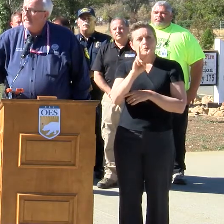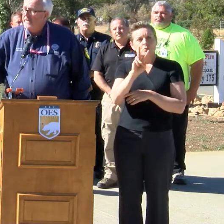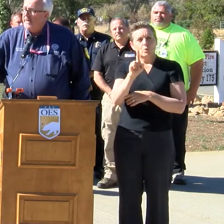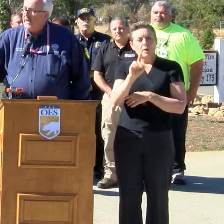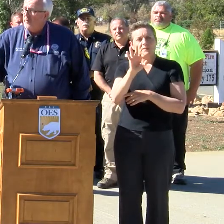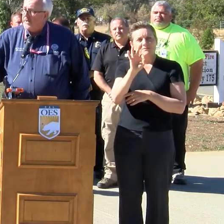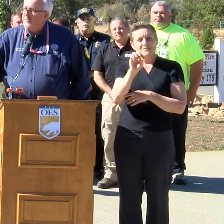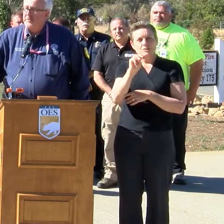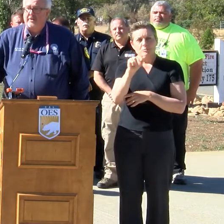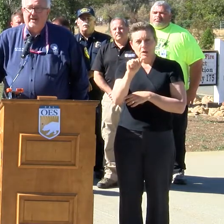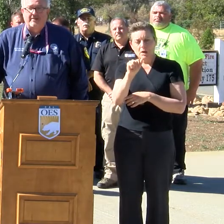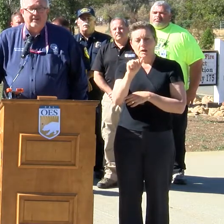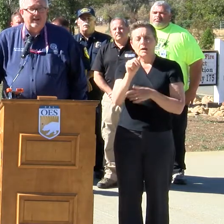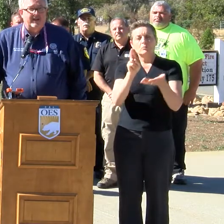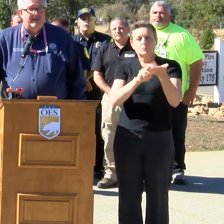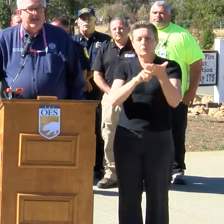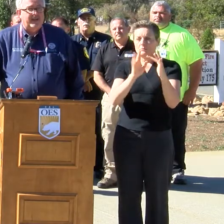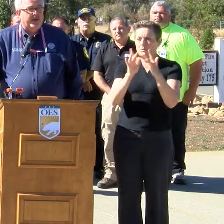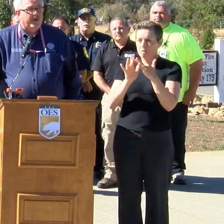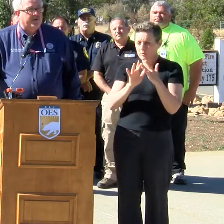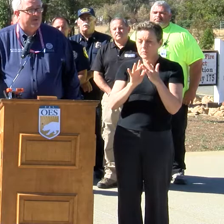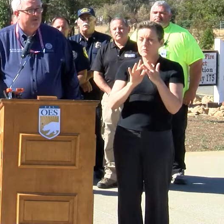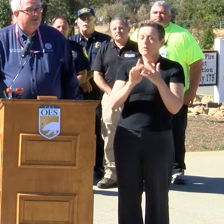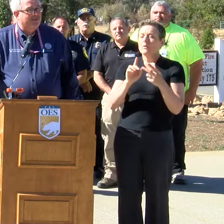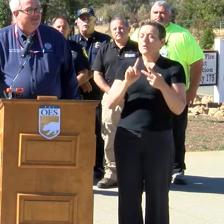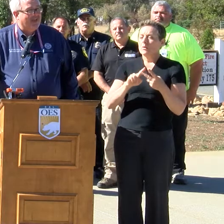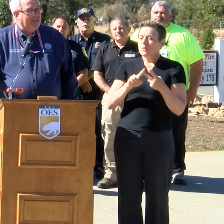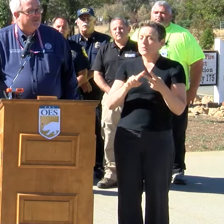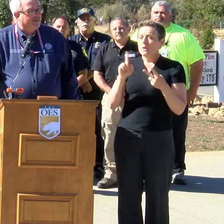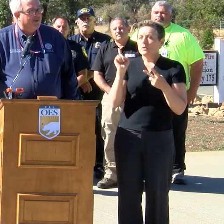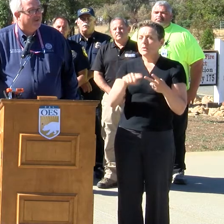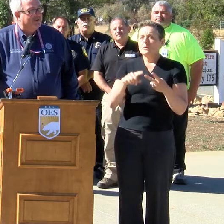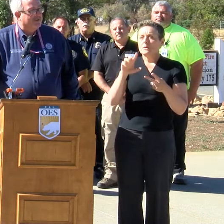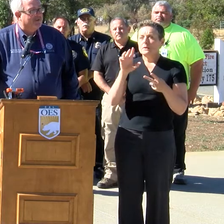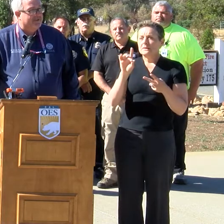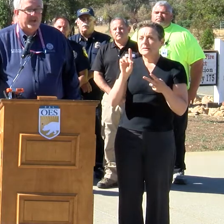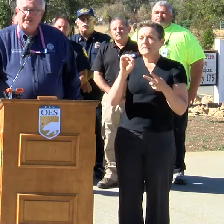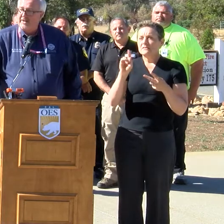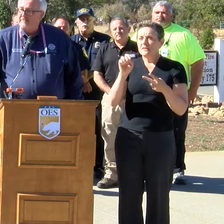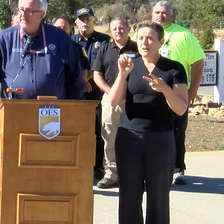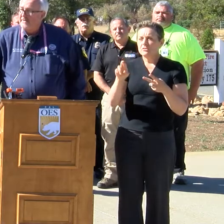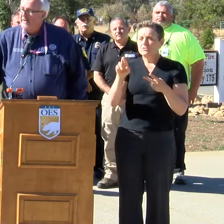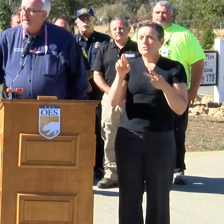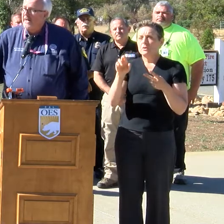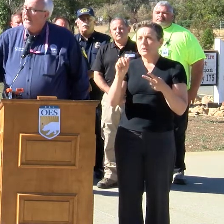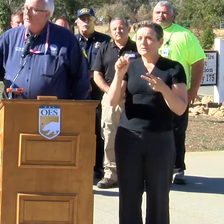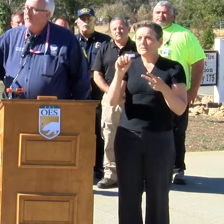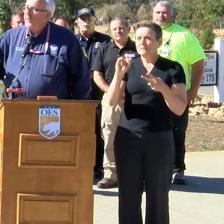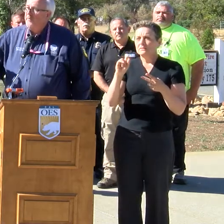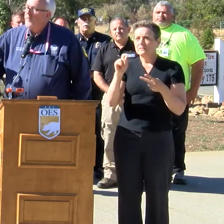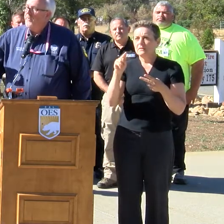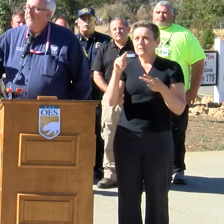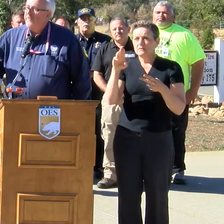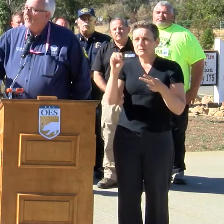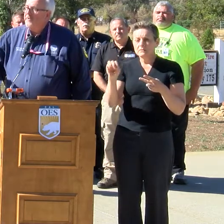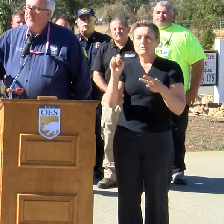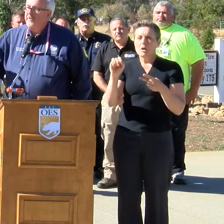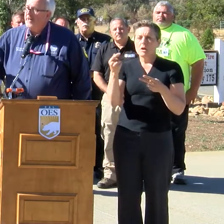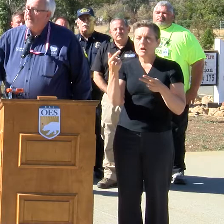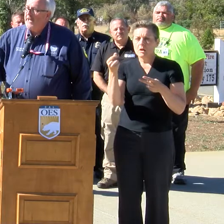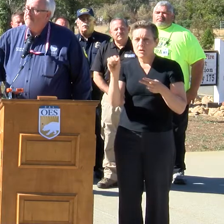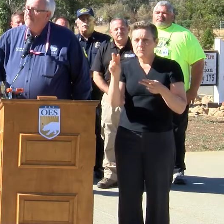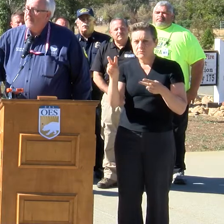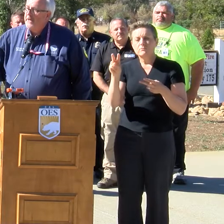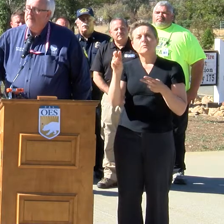and register online. They can go to disasterassistance.gov and do it with their phone